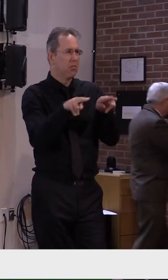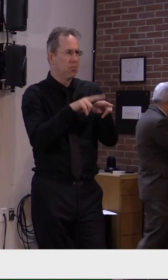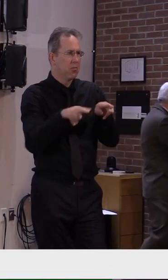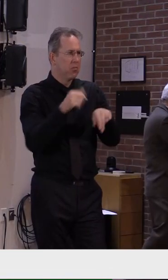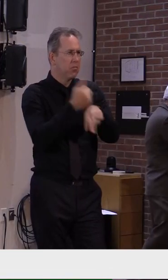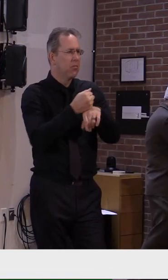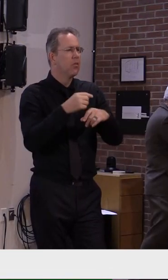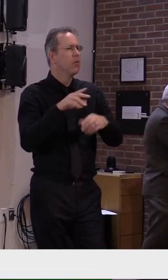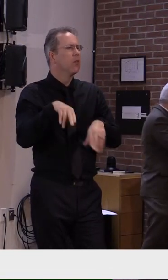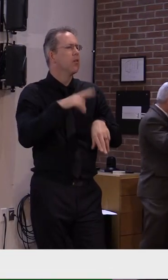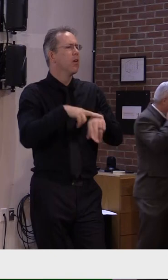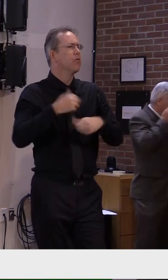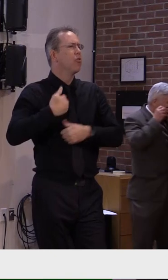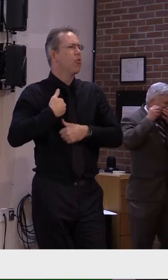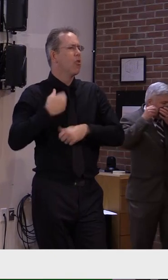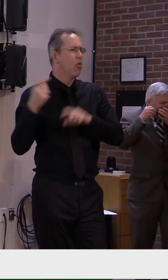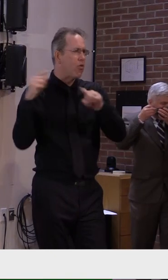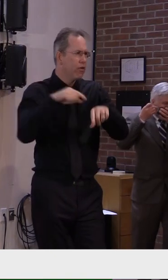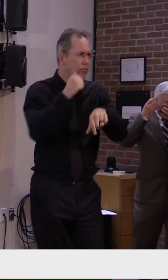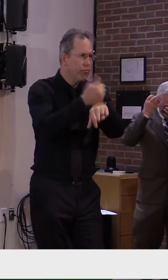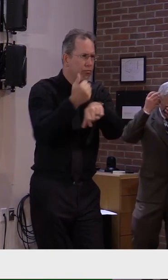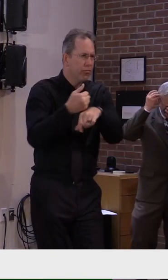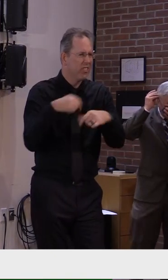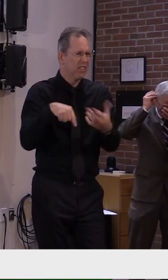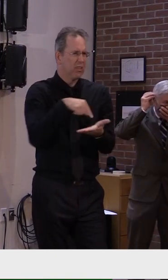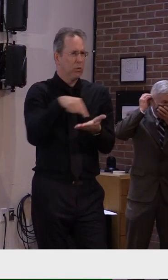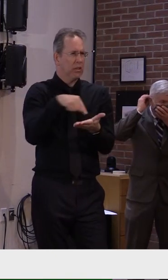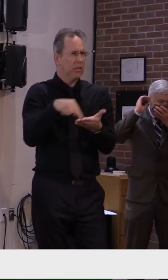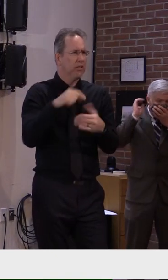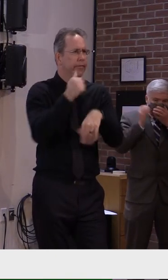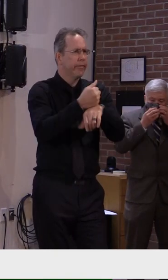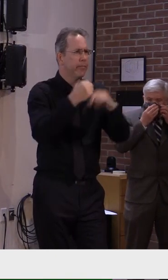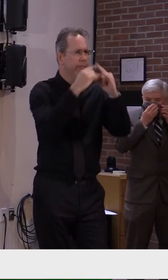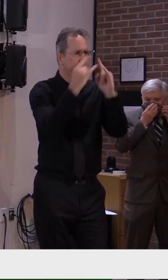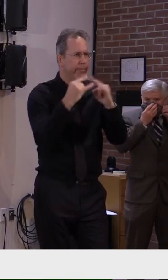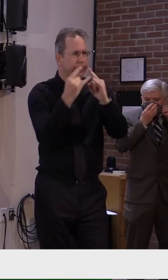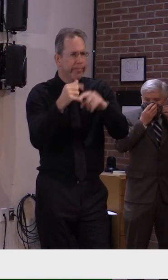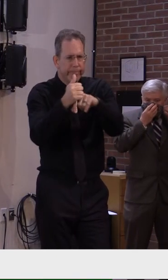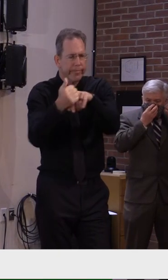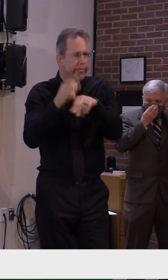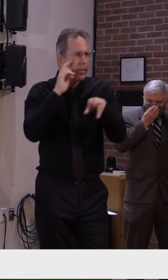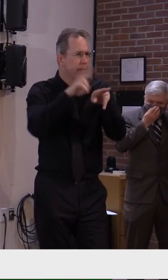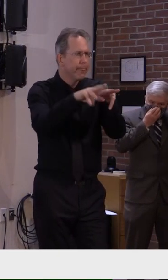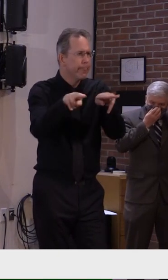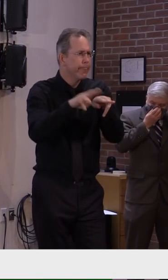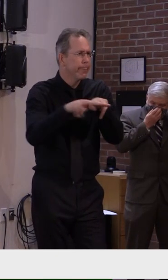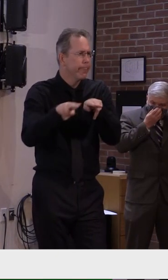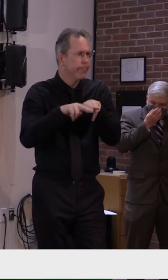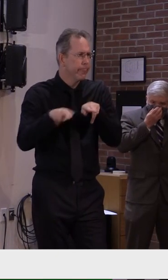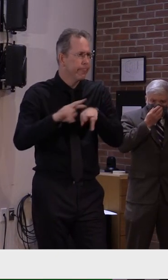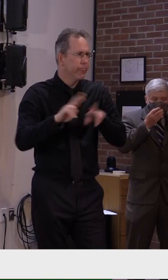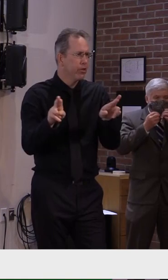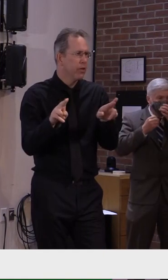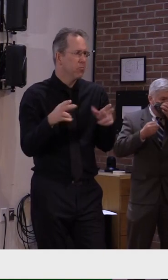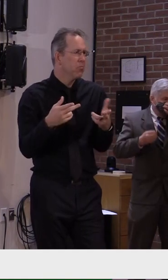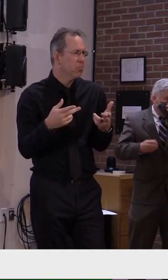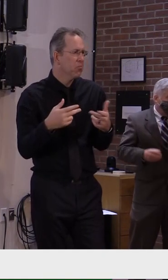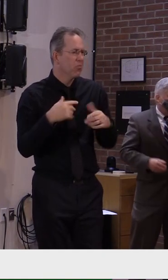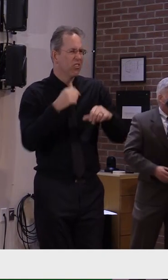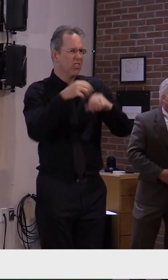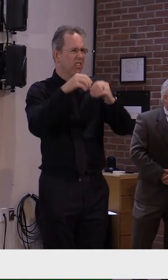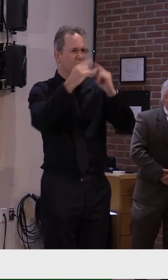100 over the course of this week, ending early next week. Because it's logistically just as easy to do 200,